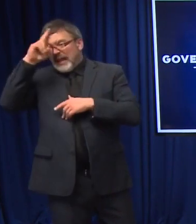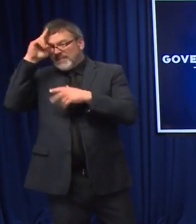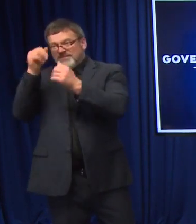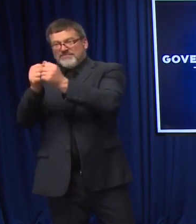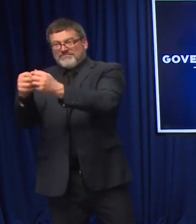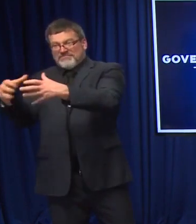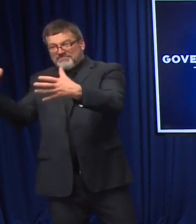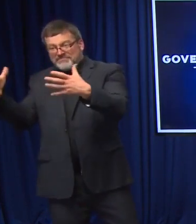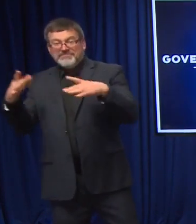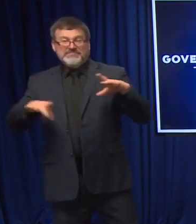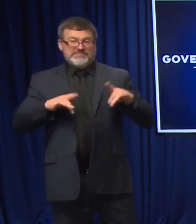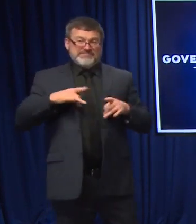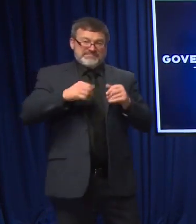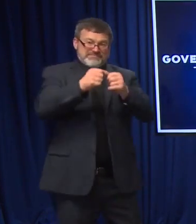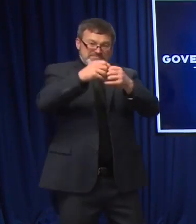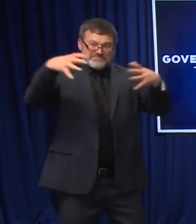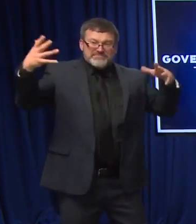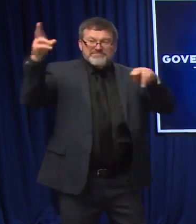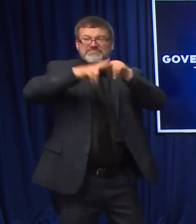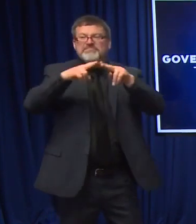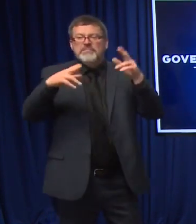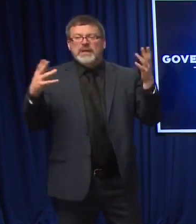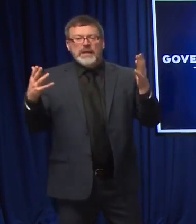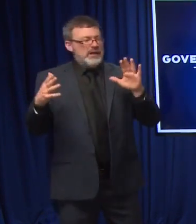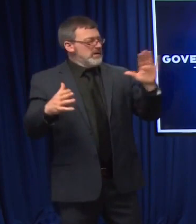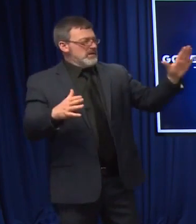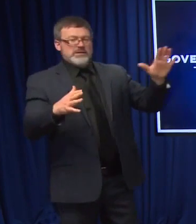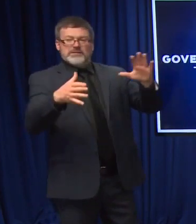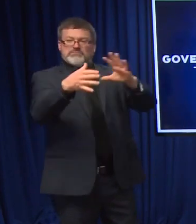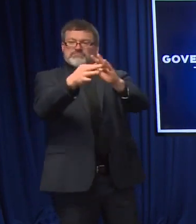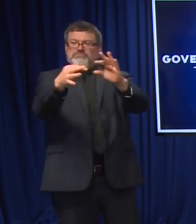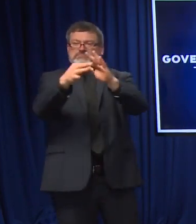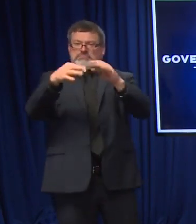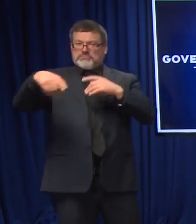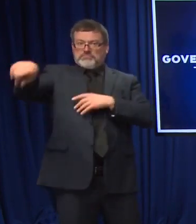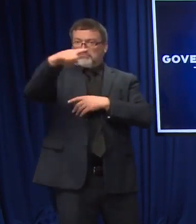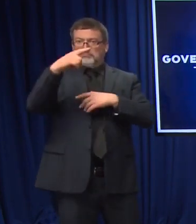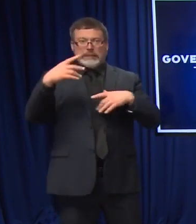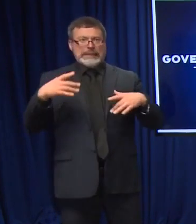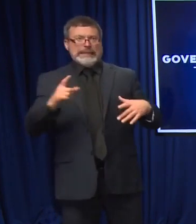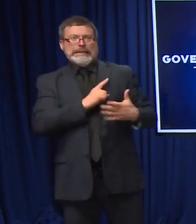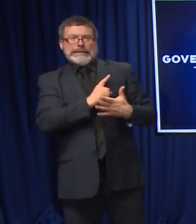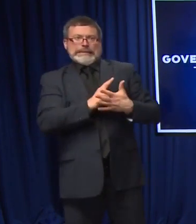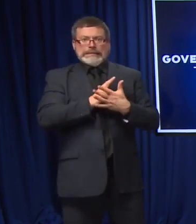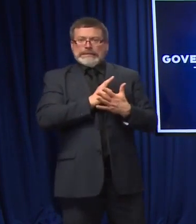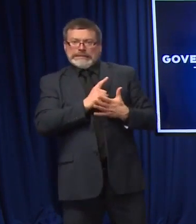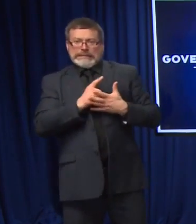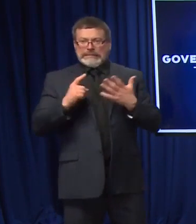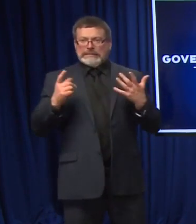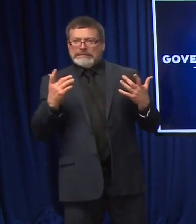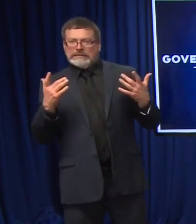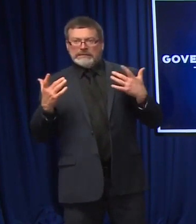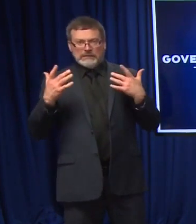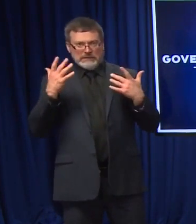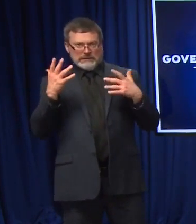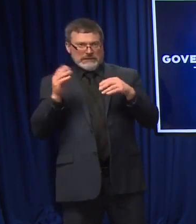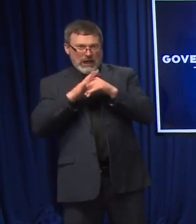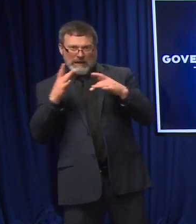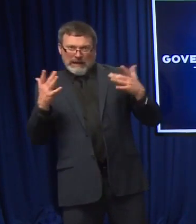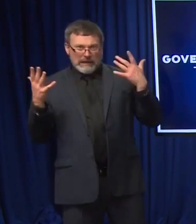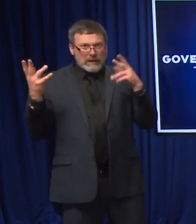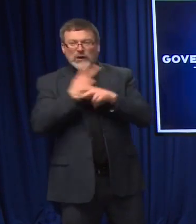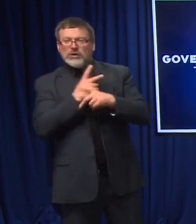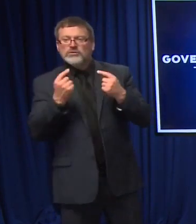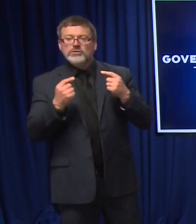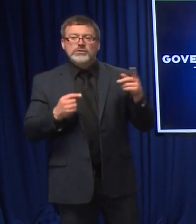message to granted staters as, you know, nerves are high again, and you know, we are heightened that things could get worse here on out. Take it seriously. I mean, it really